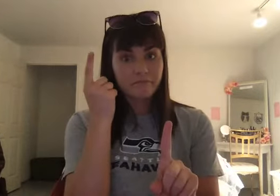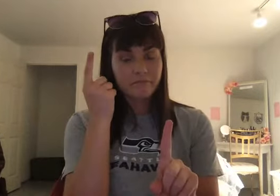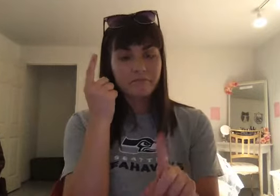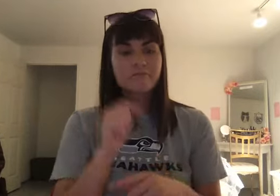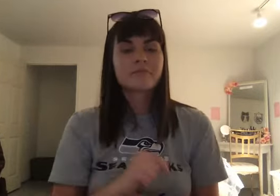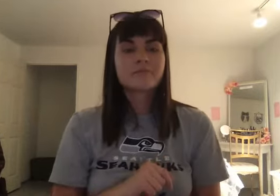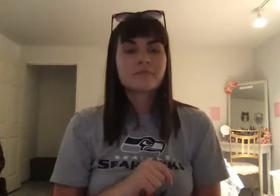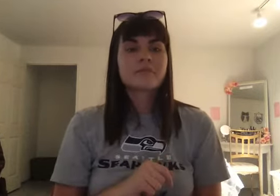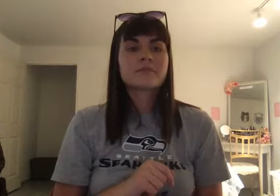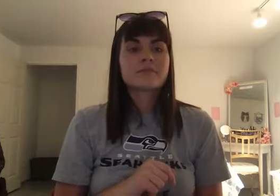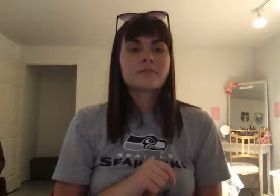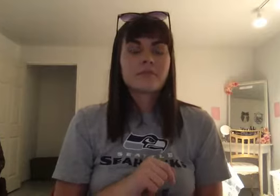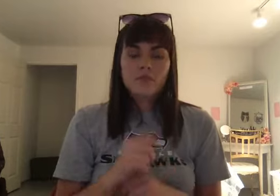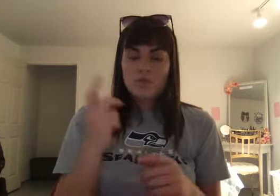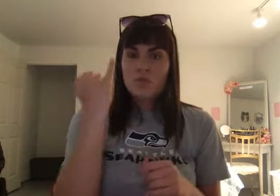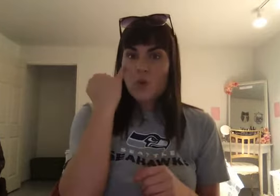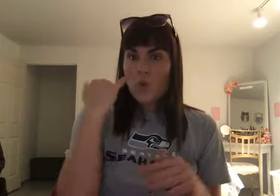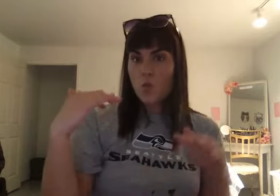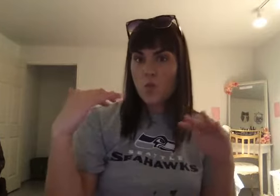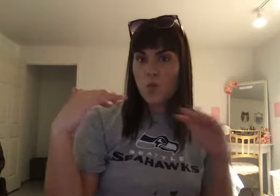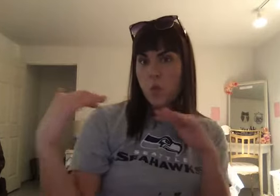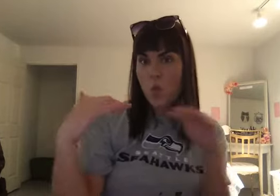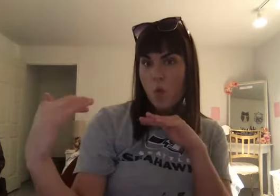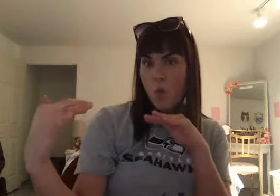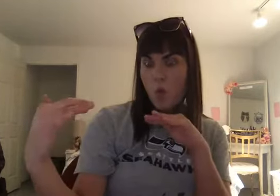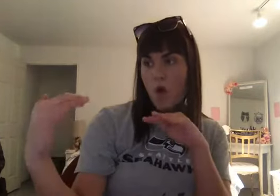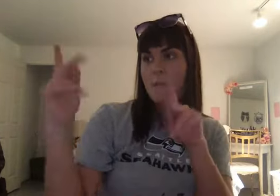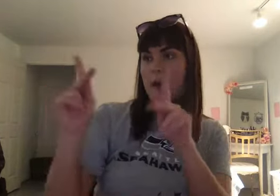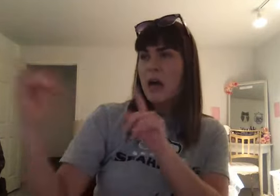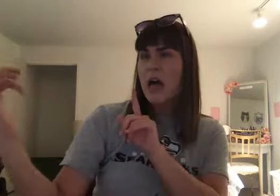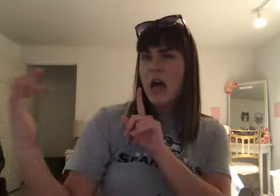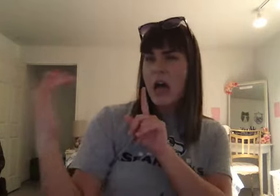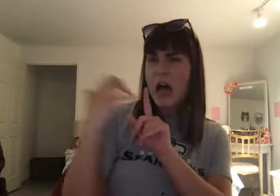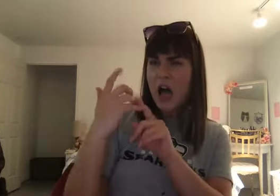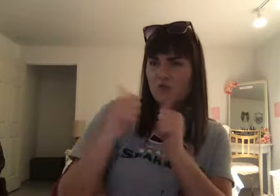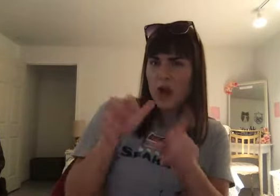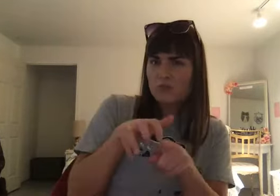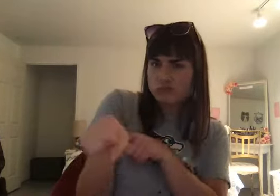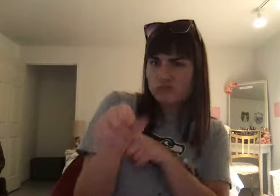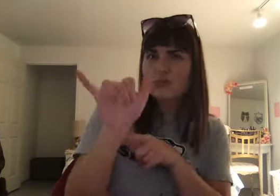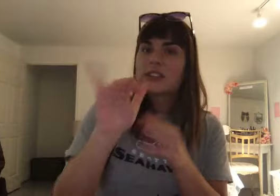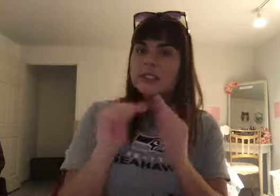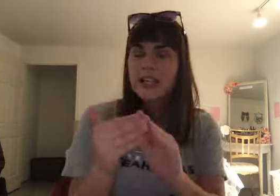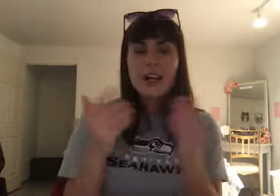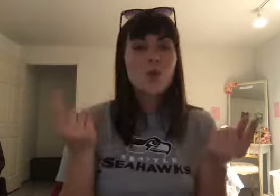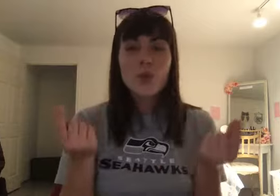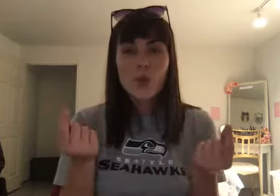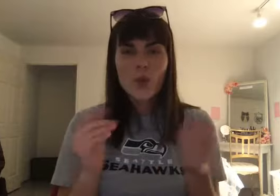when there was a war situation, when you have invaders that are coming against that nation-state, the city would choose a